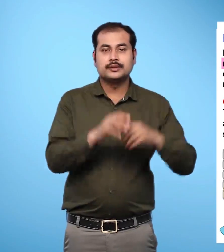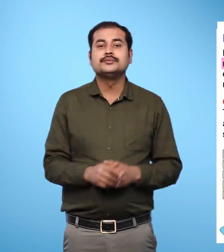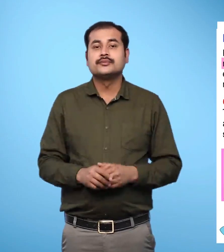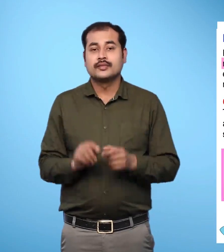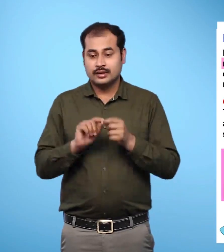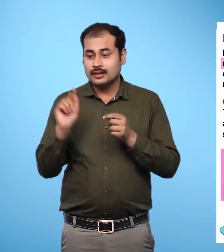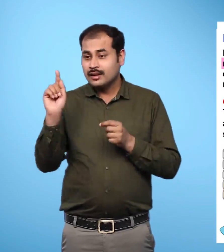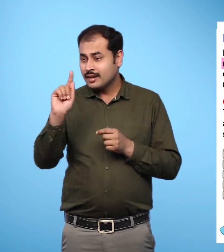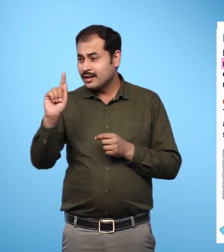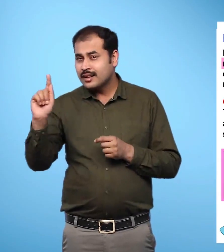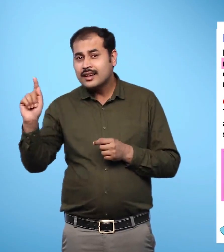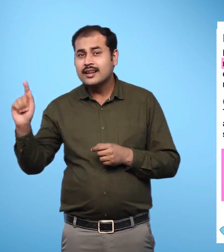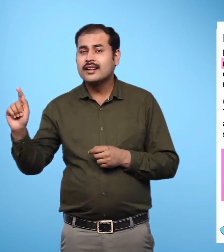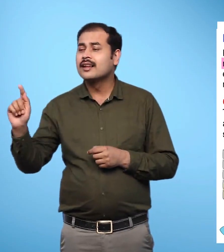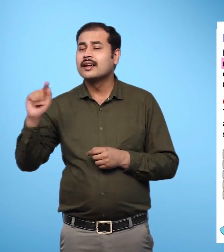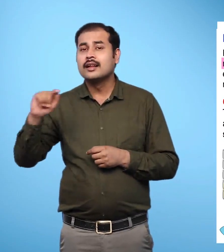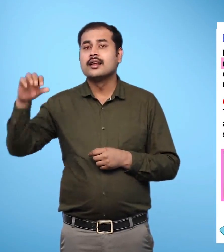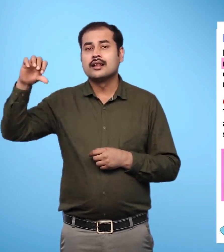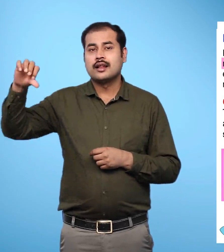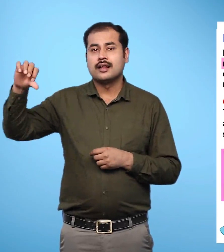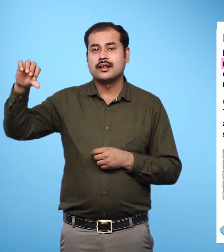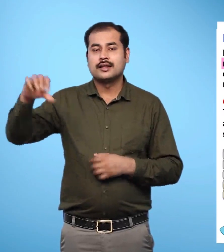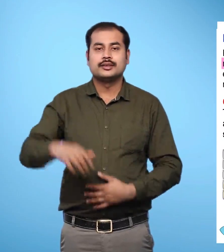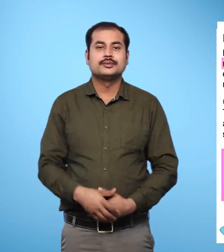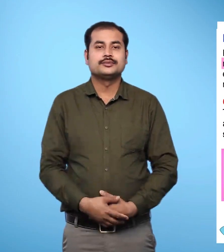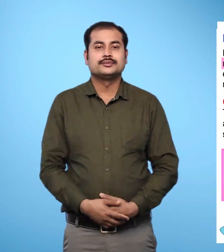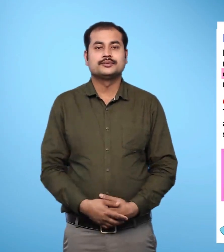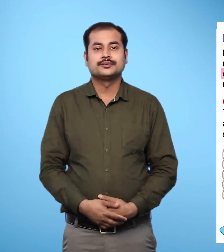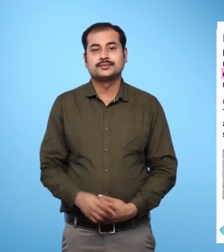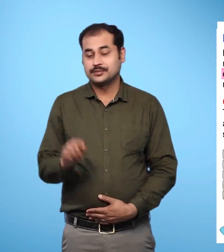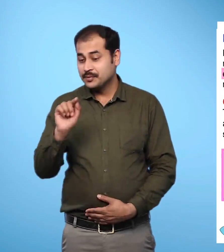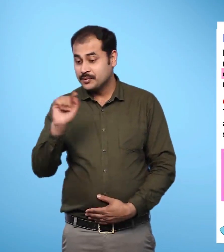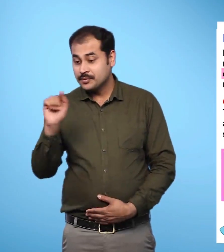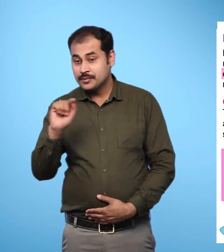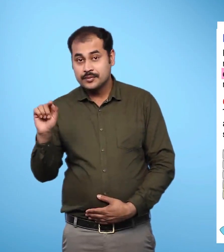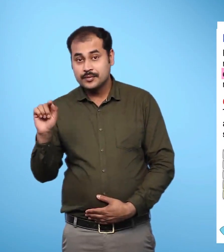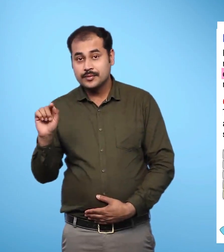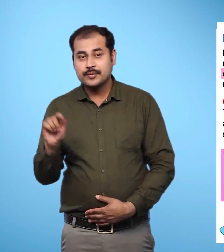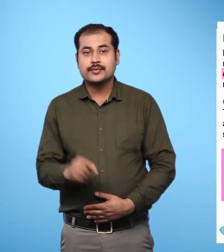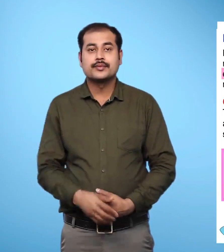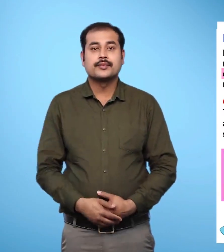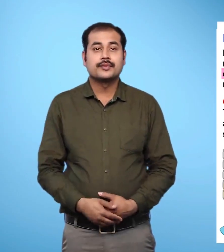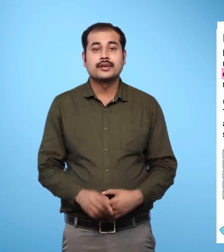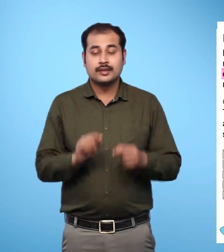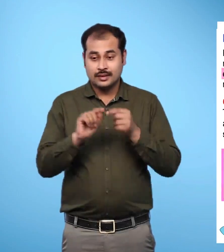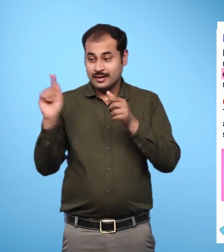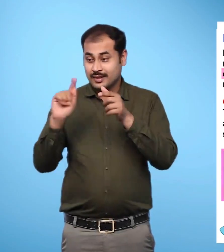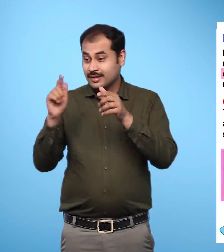plus 9 matchsticks. After the equal to sign, the bundle of 10